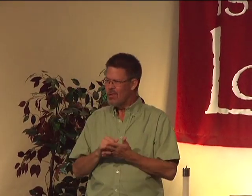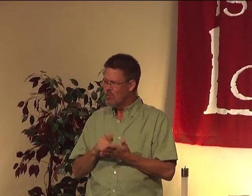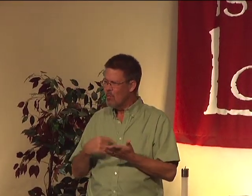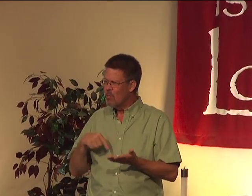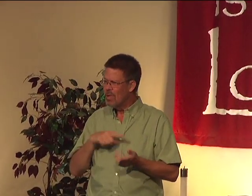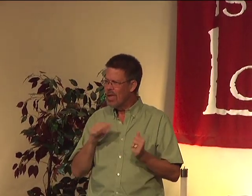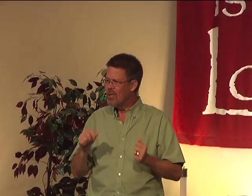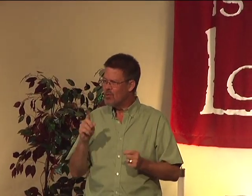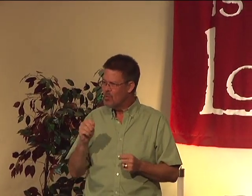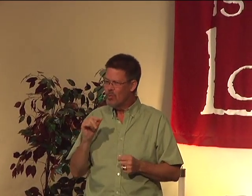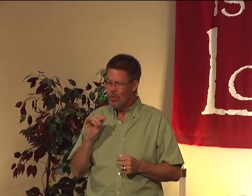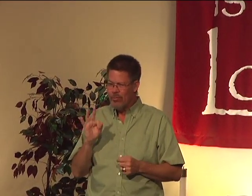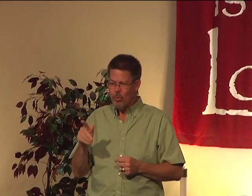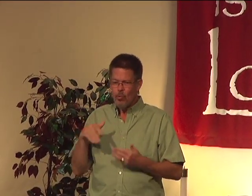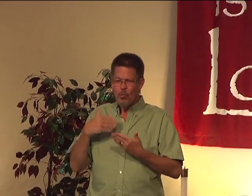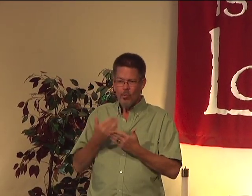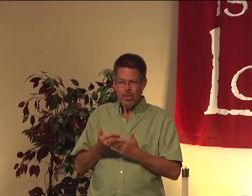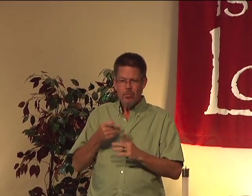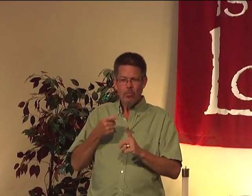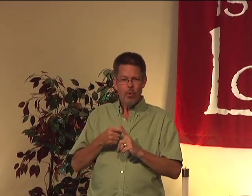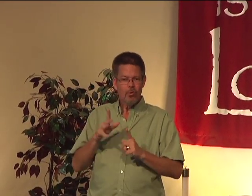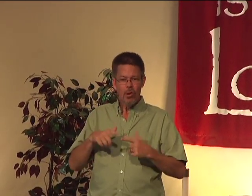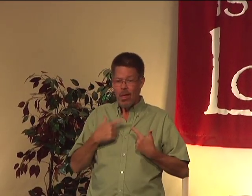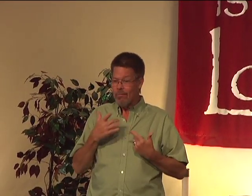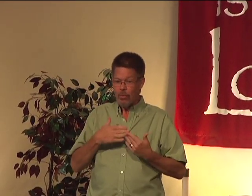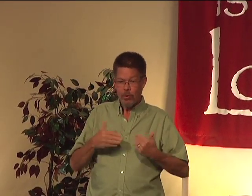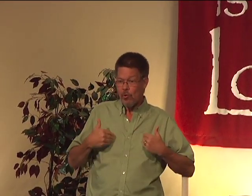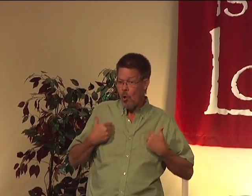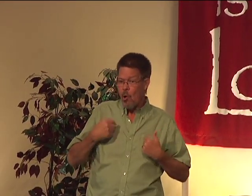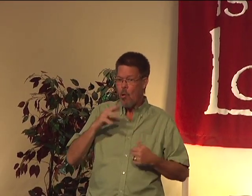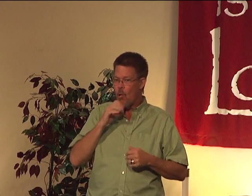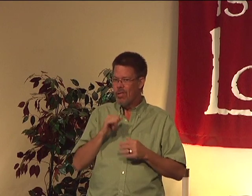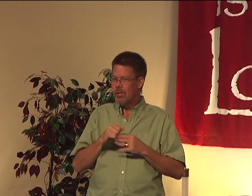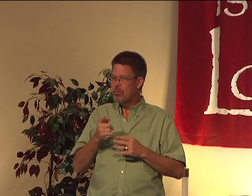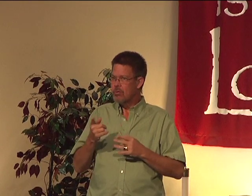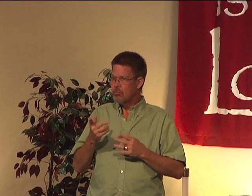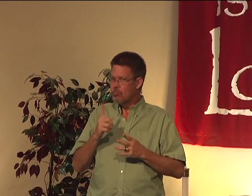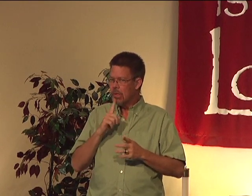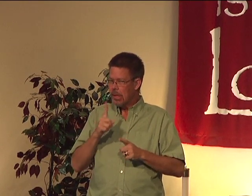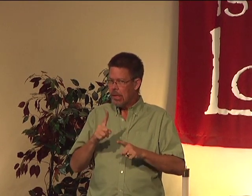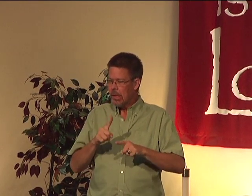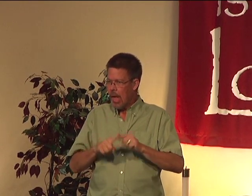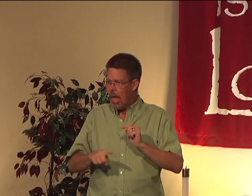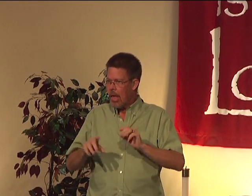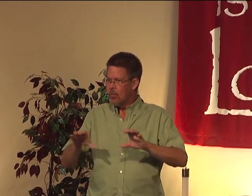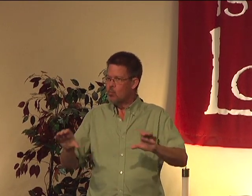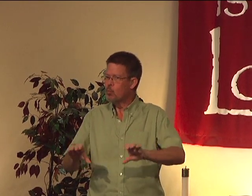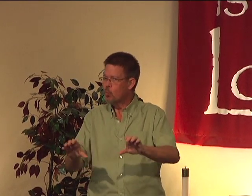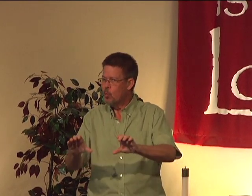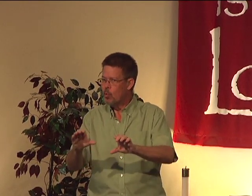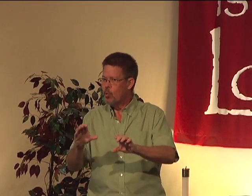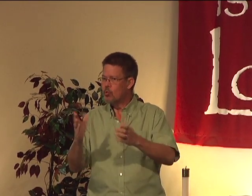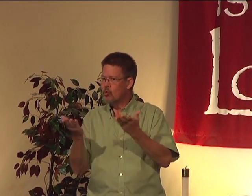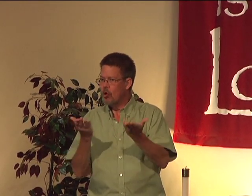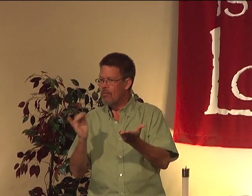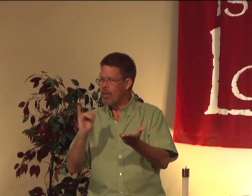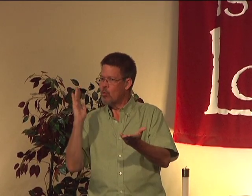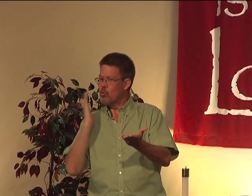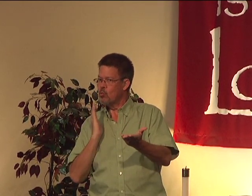Christians. And that's what we can do. If you have reached a point in your life where you think you can't do, you